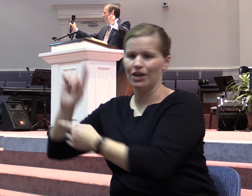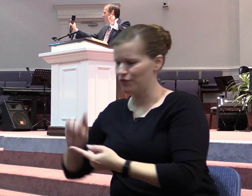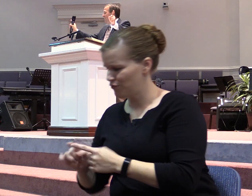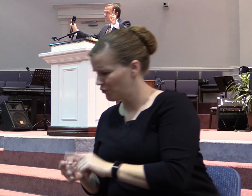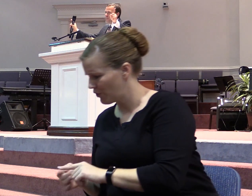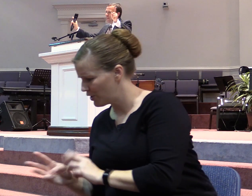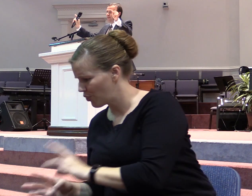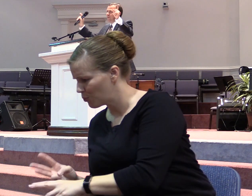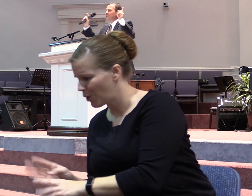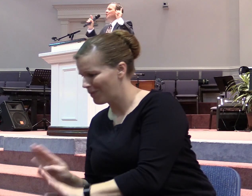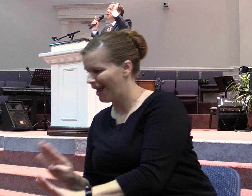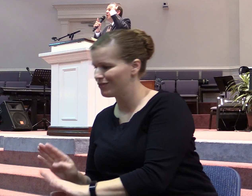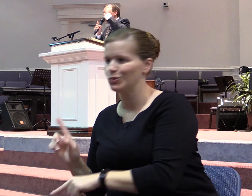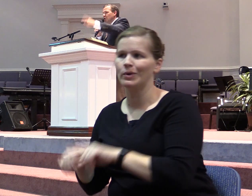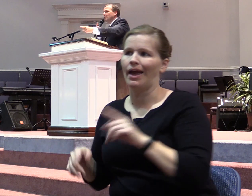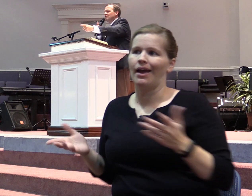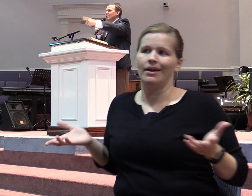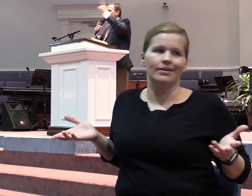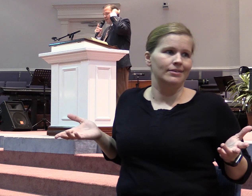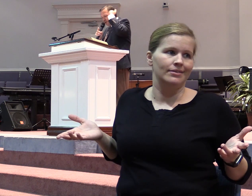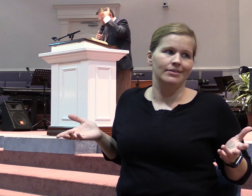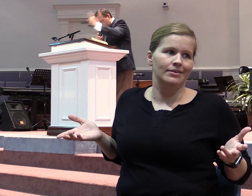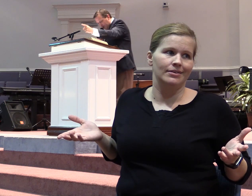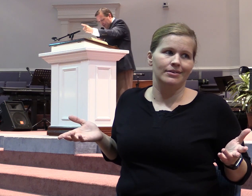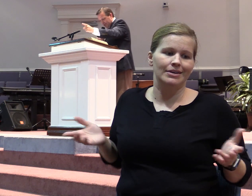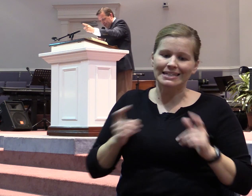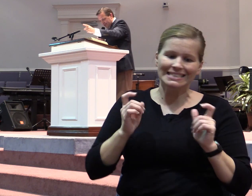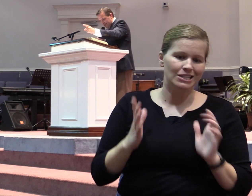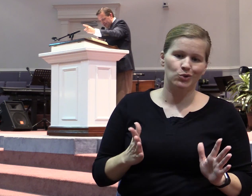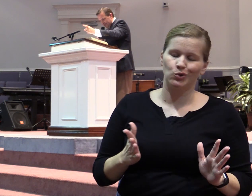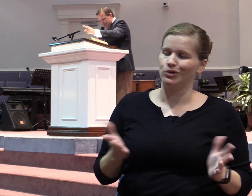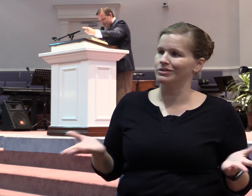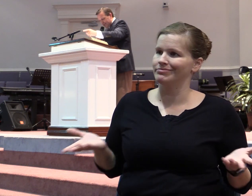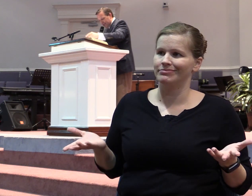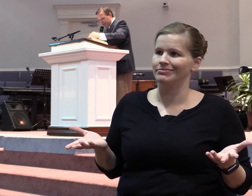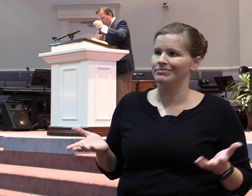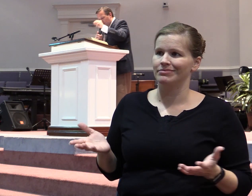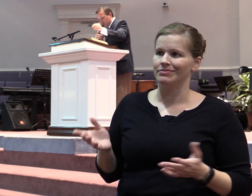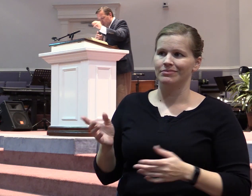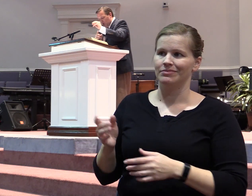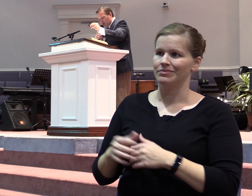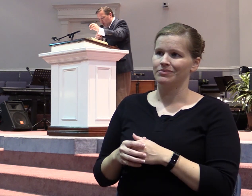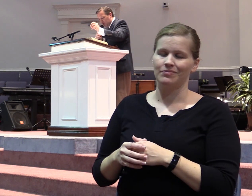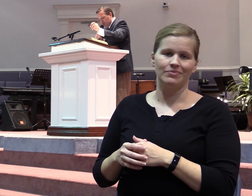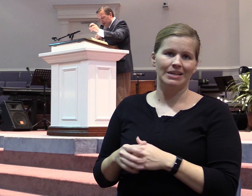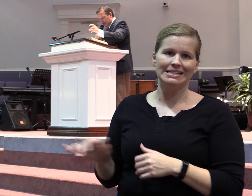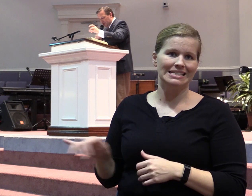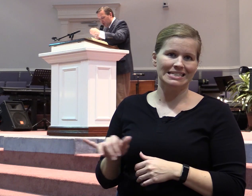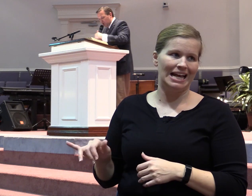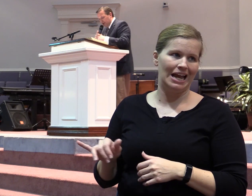Amen. You are an adulterer and an adulteress. Now the first word I want to bring out of this real quick